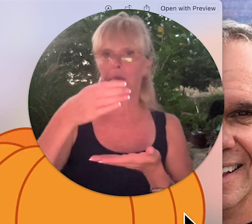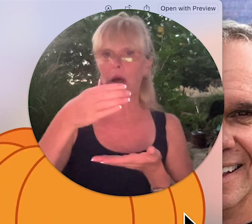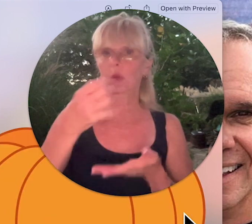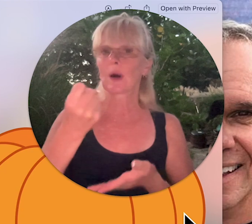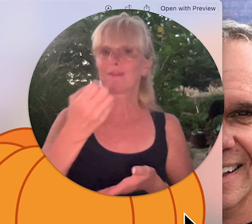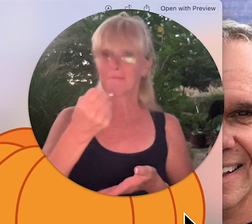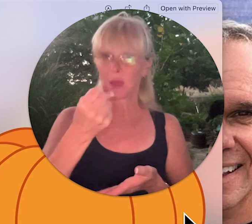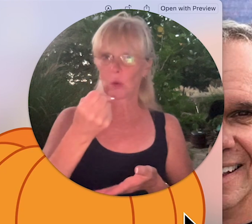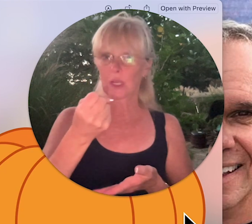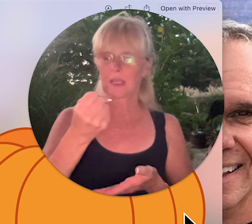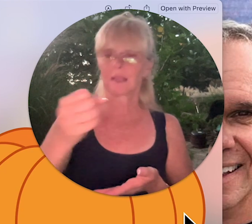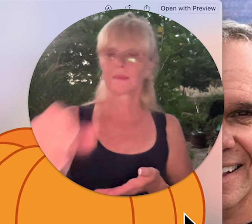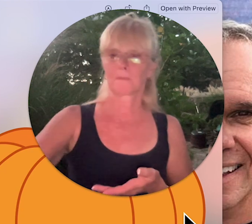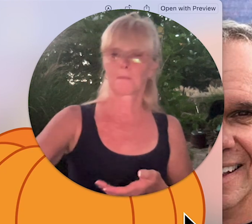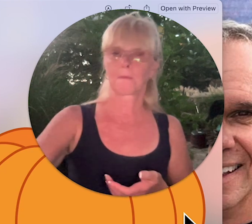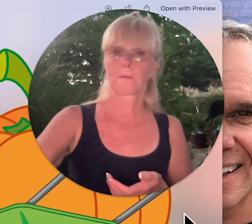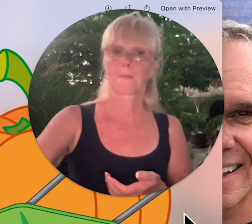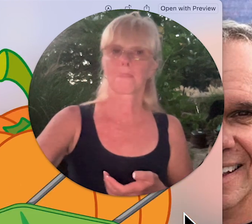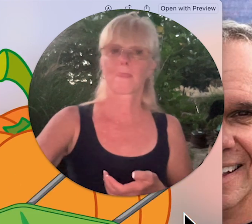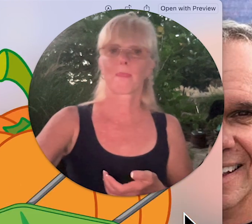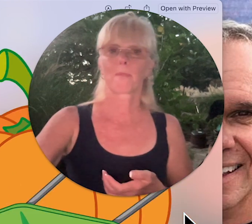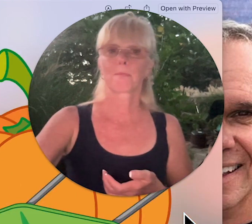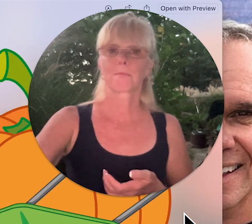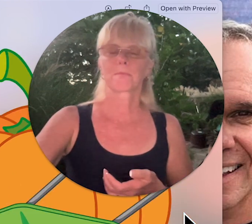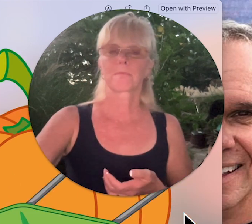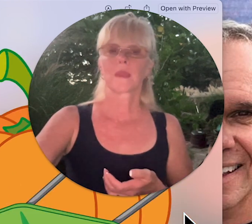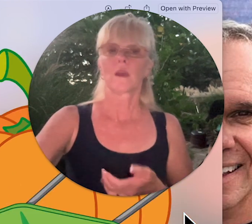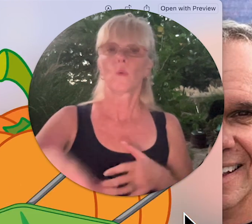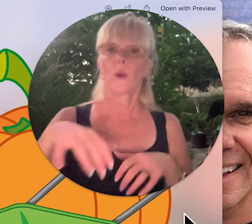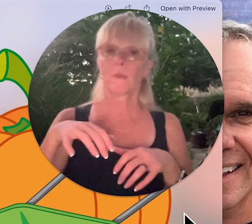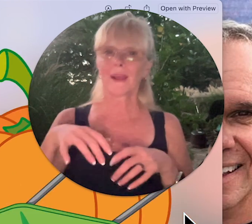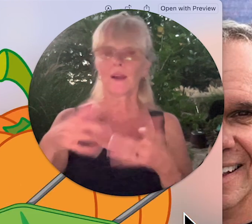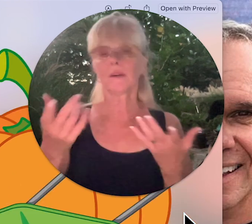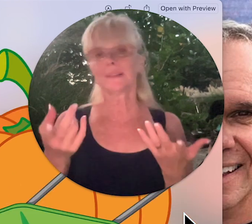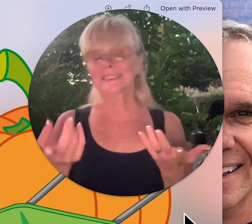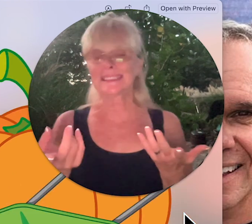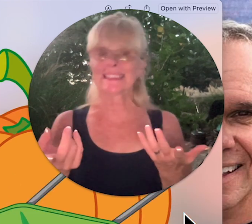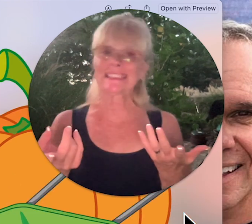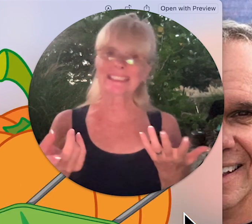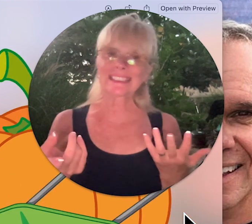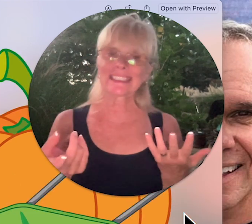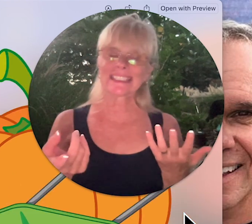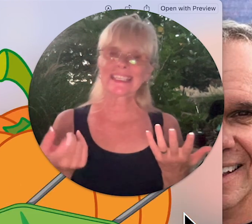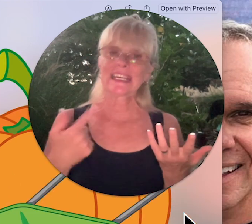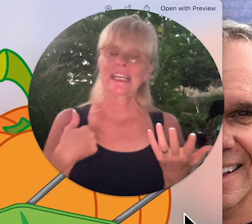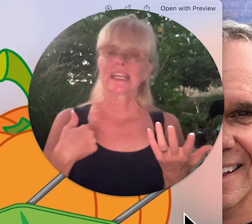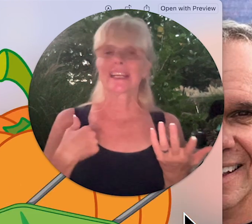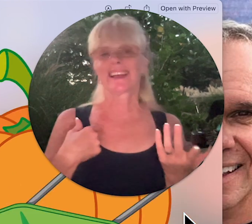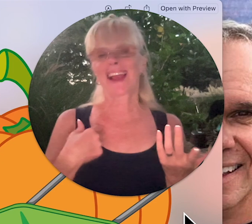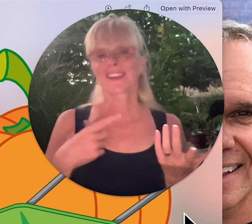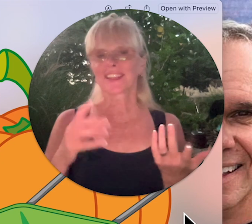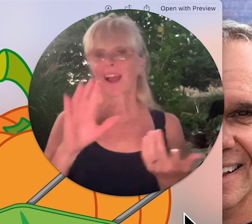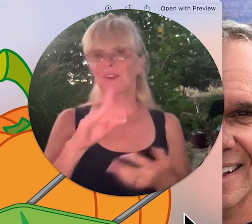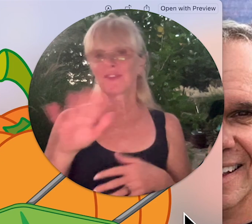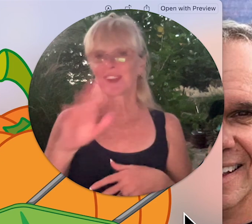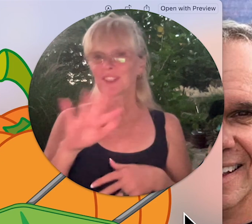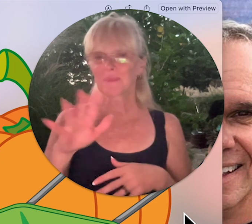bottle of milk wheelbarrow uh actually I would fingerspell